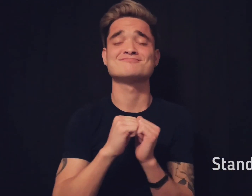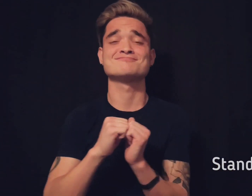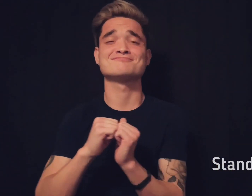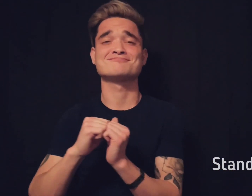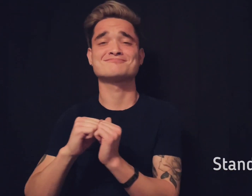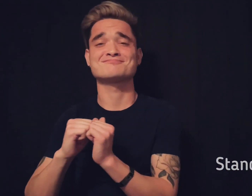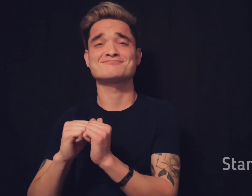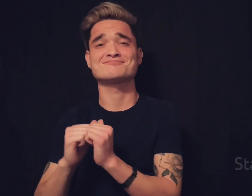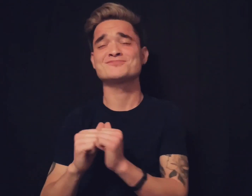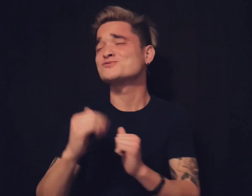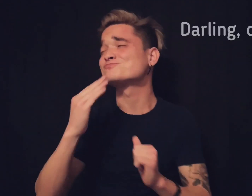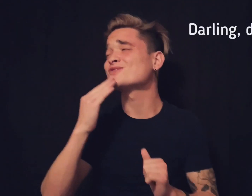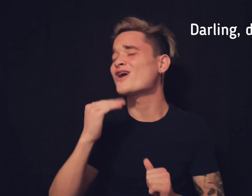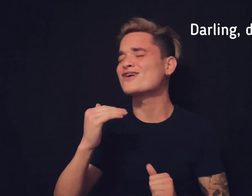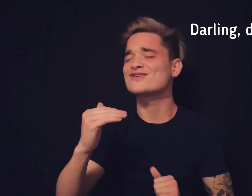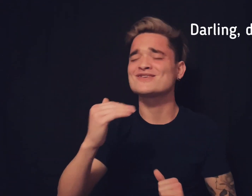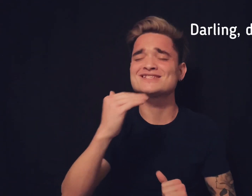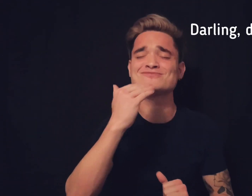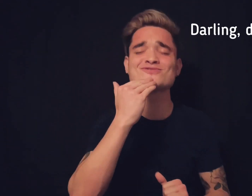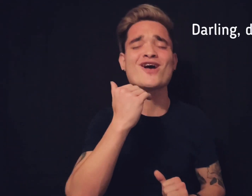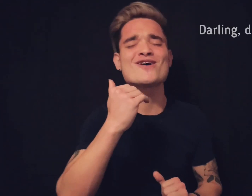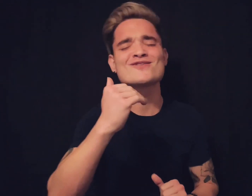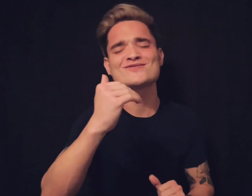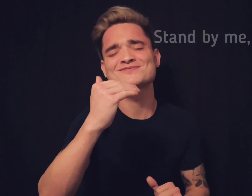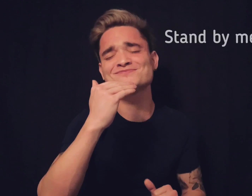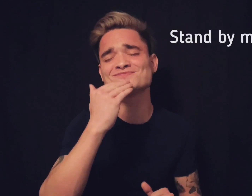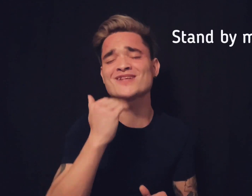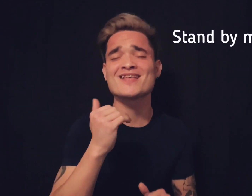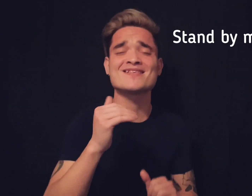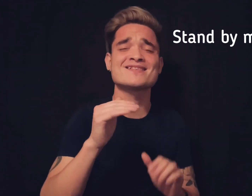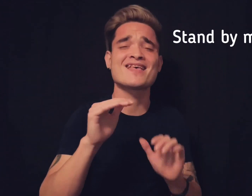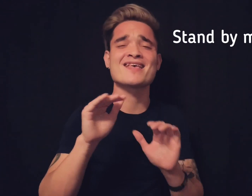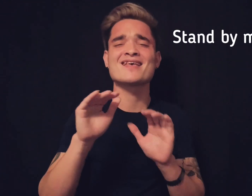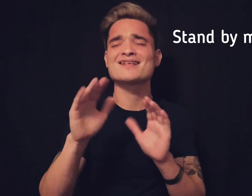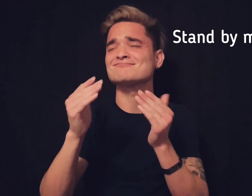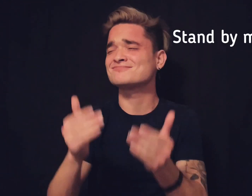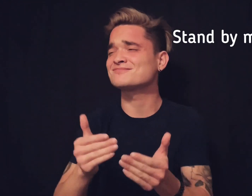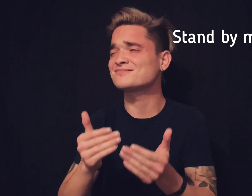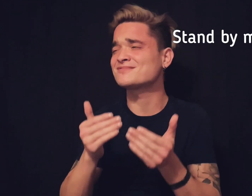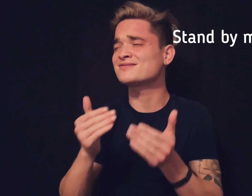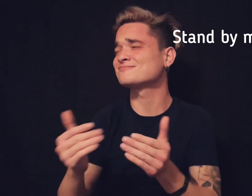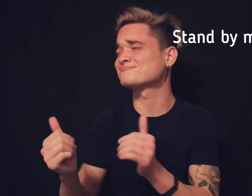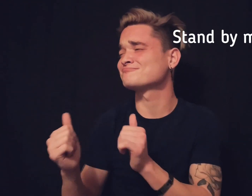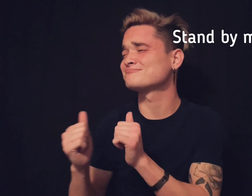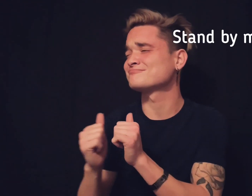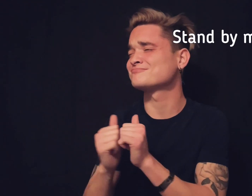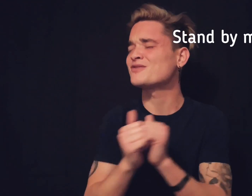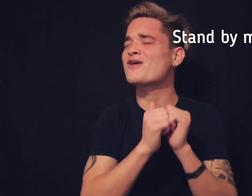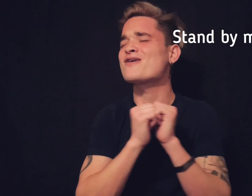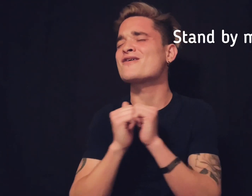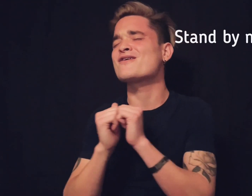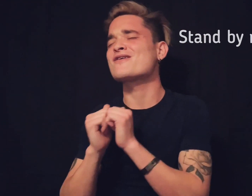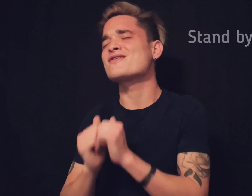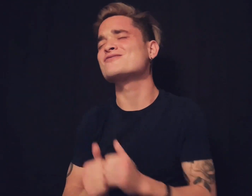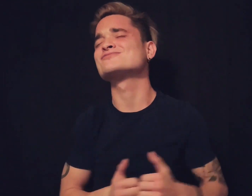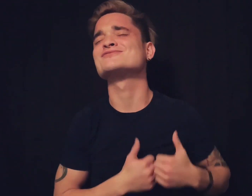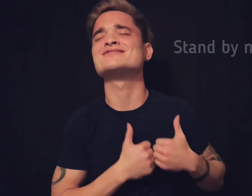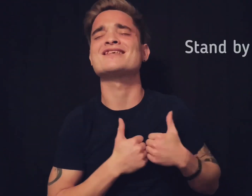So darling, darling, stand by me Oh, stand